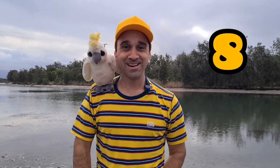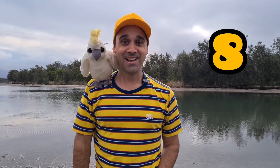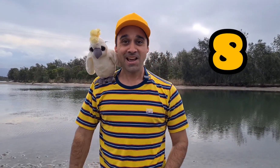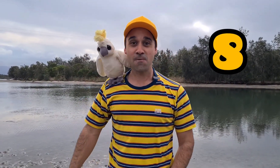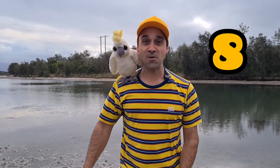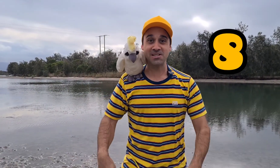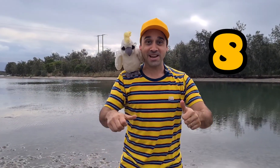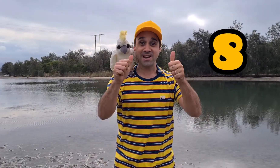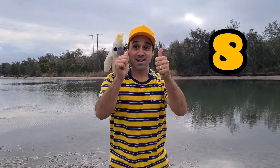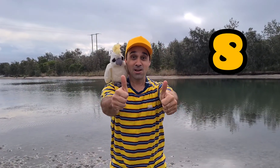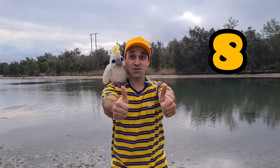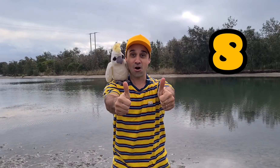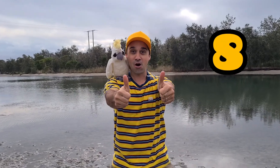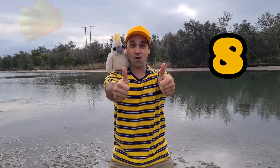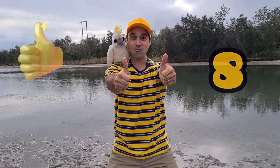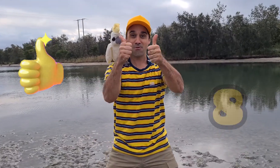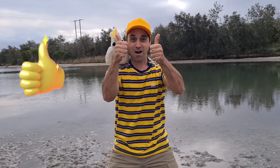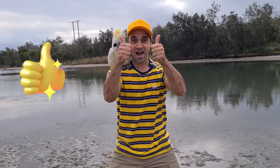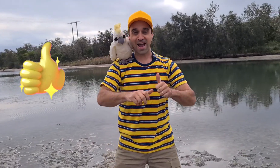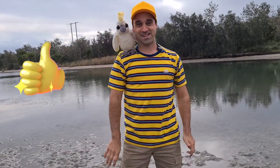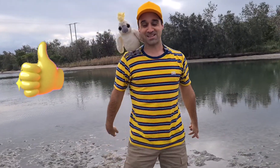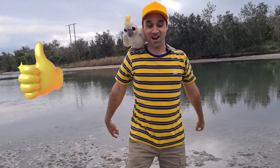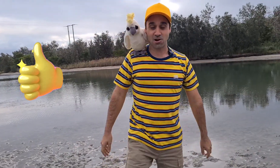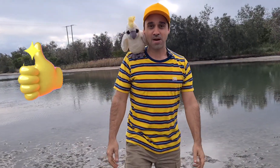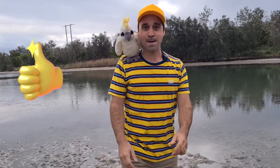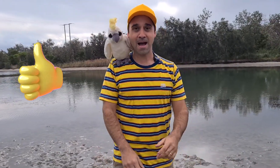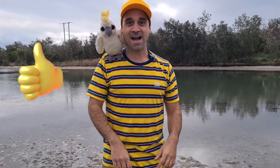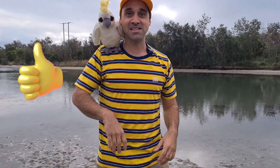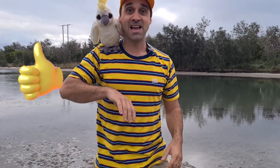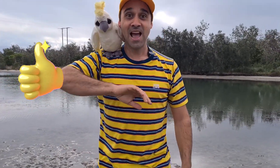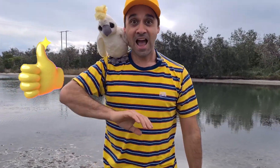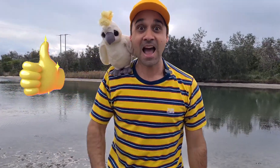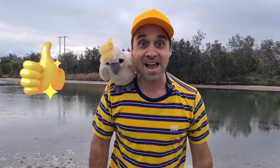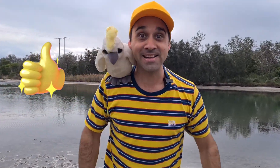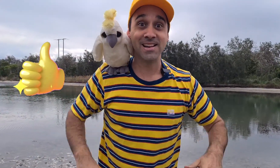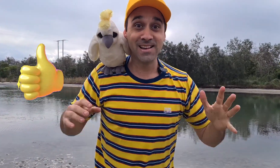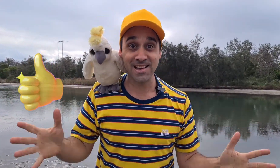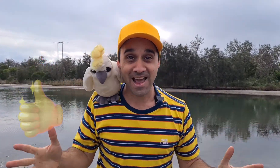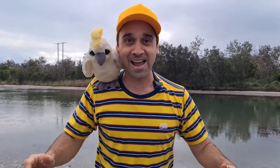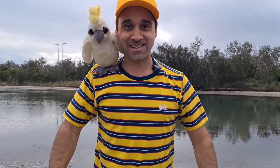If you did, you're right. A crab has eight legs.